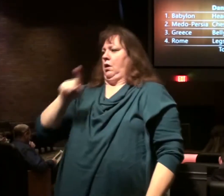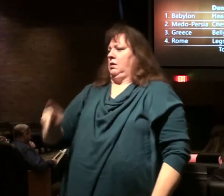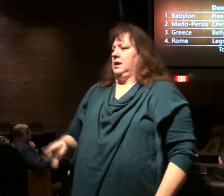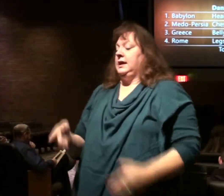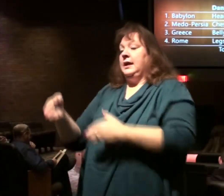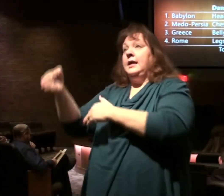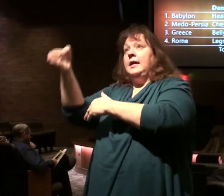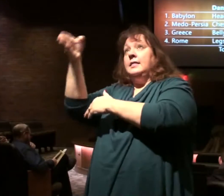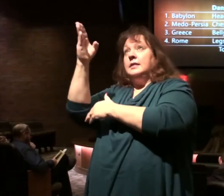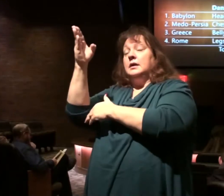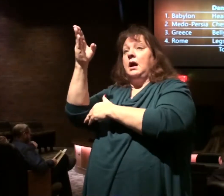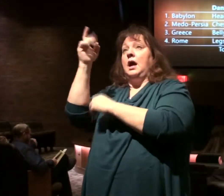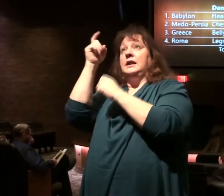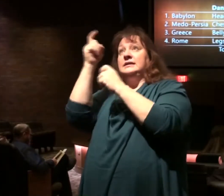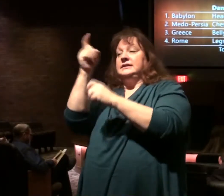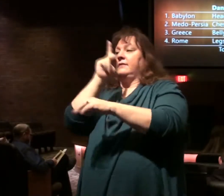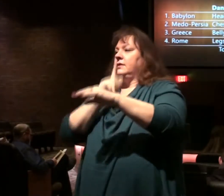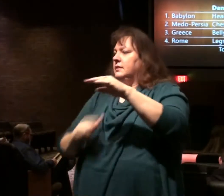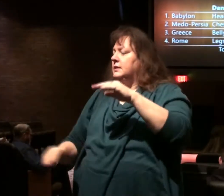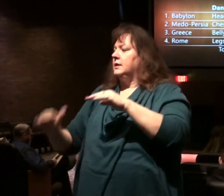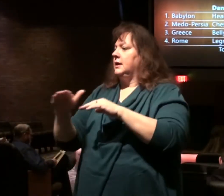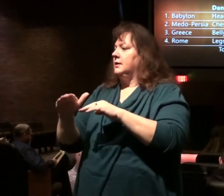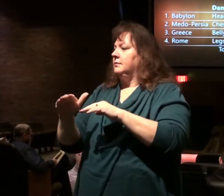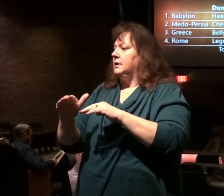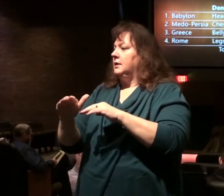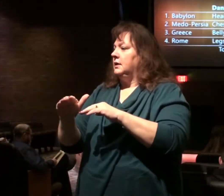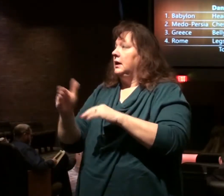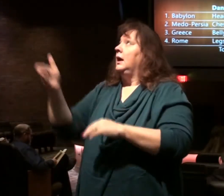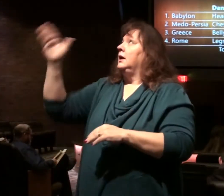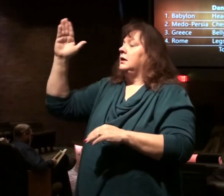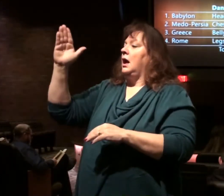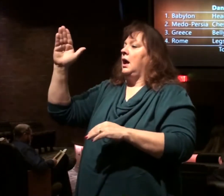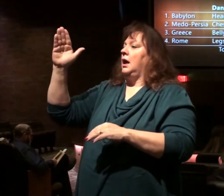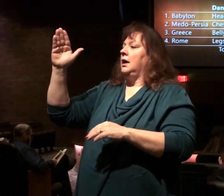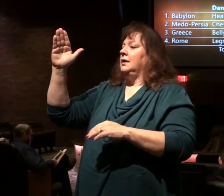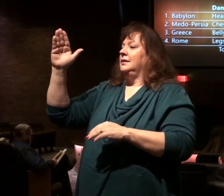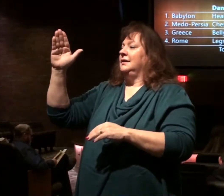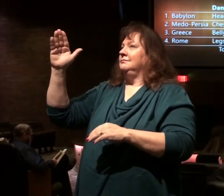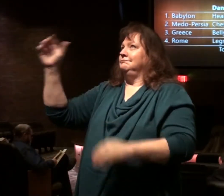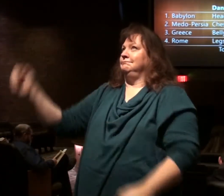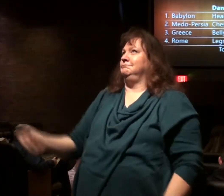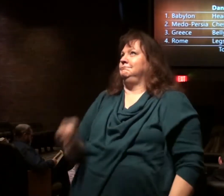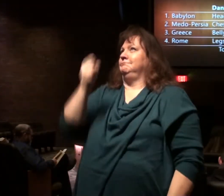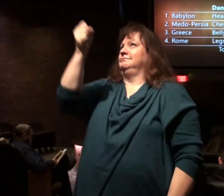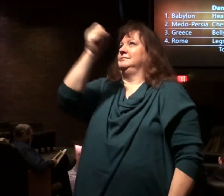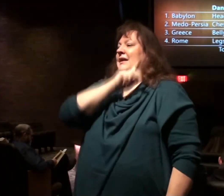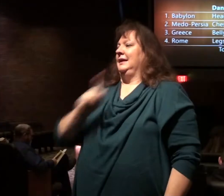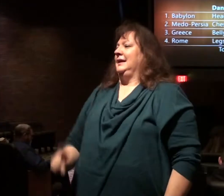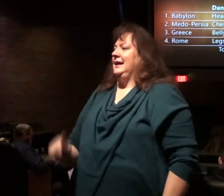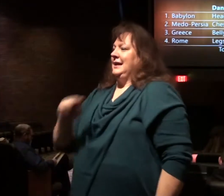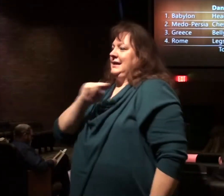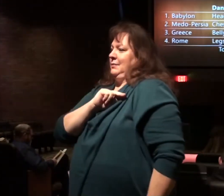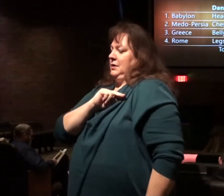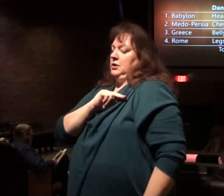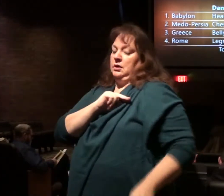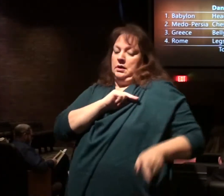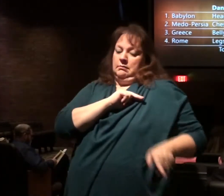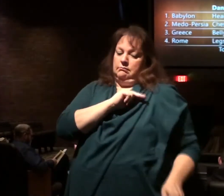the God of heaven has given the kingdom. So you see, ultimately, it's God who put Nebuchadnezzar behind. But the devil